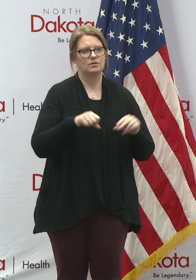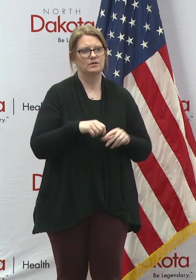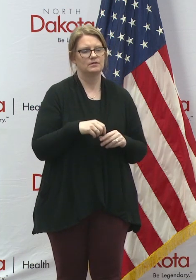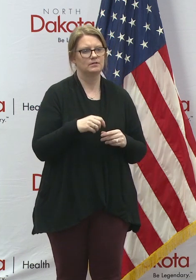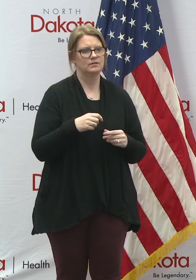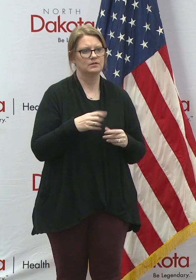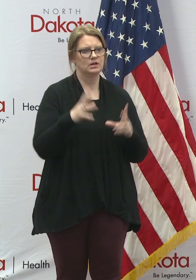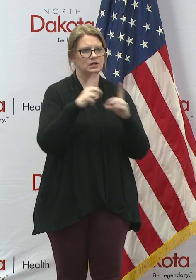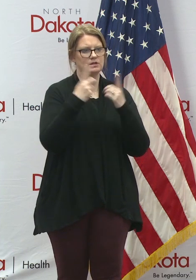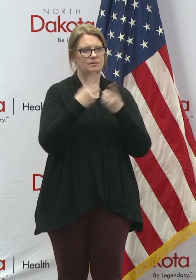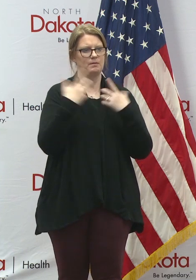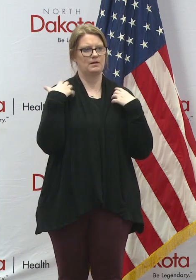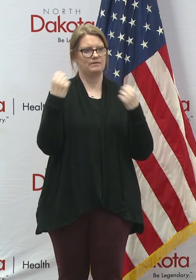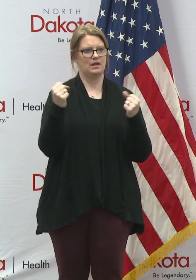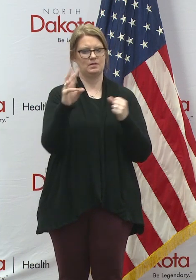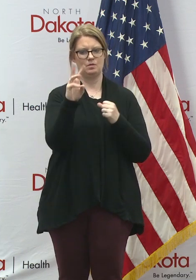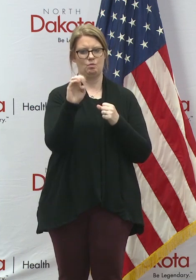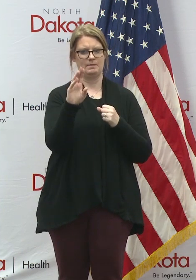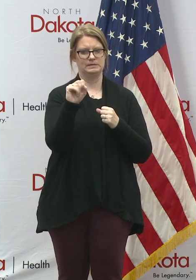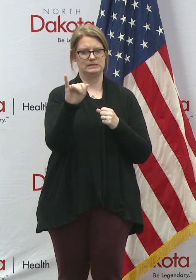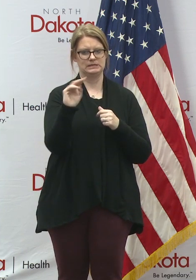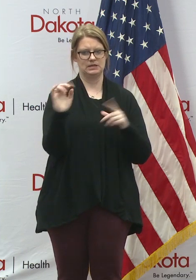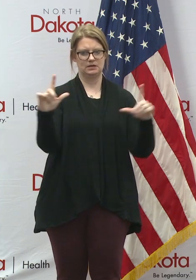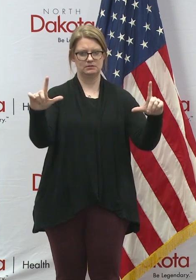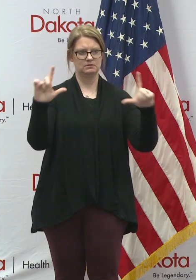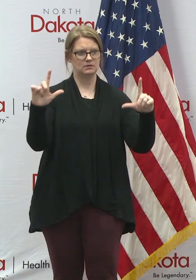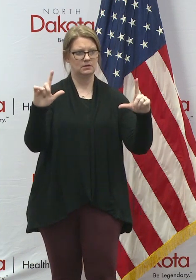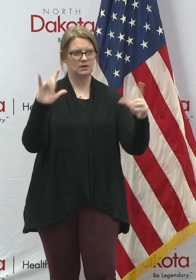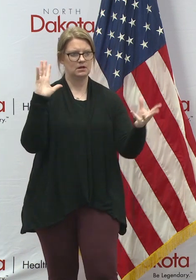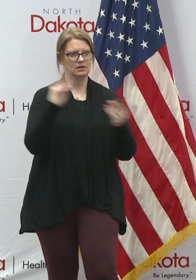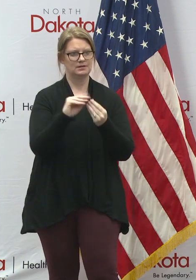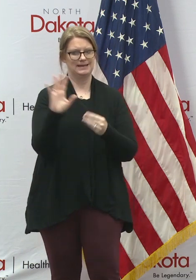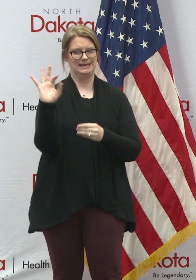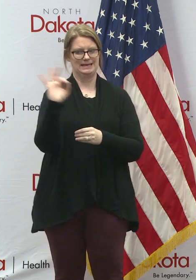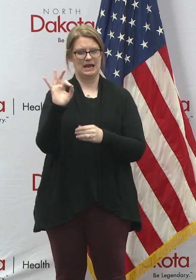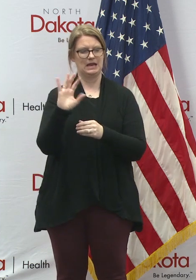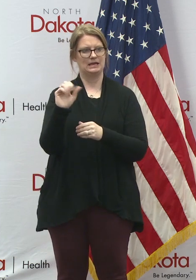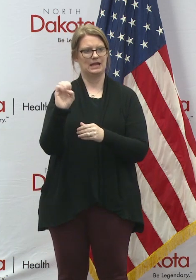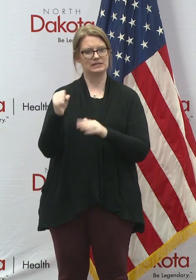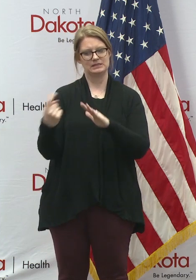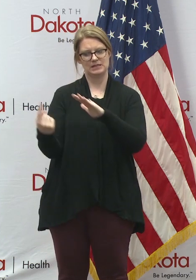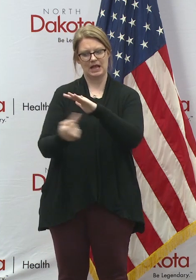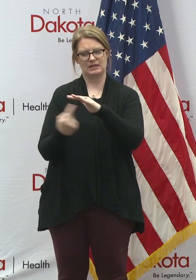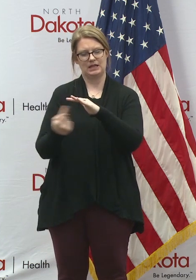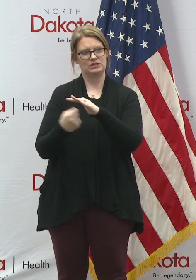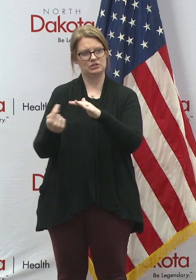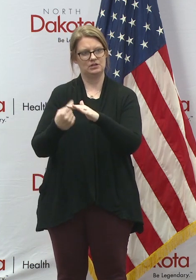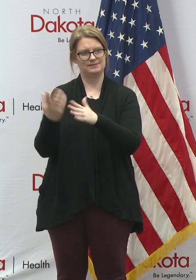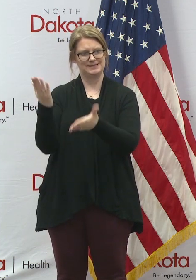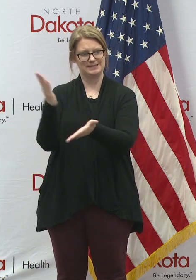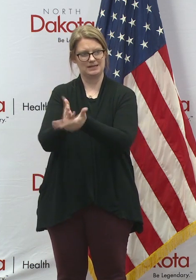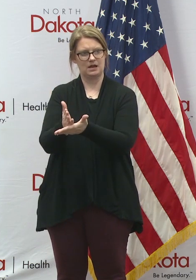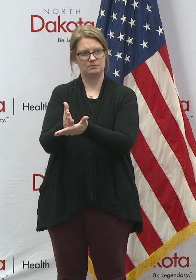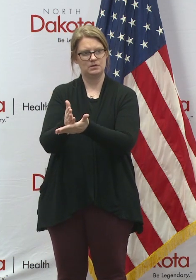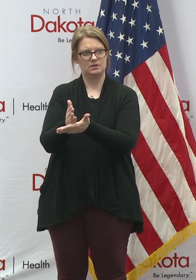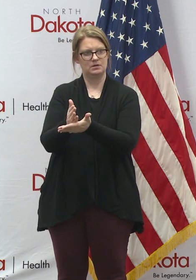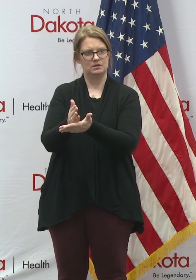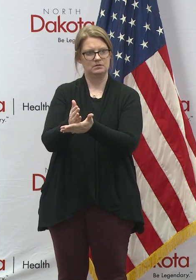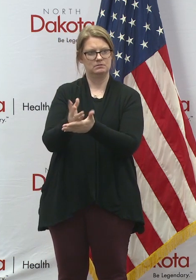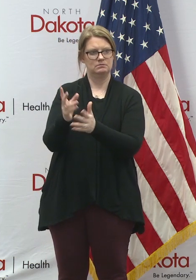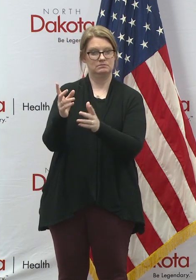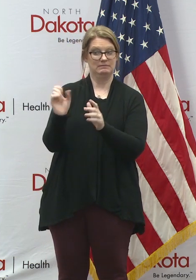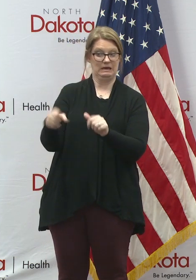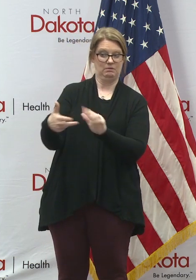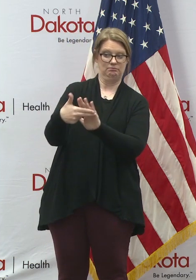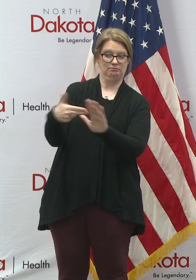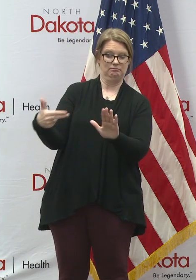So on the Department of Health website, it says that there's been nine cases of isolation discontinued. Can we accurately call those, like,